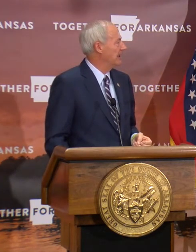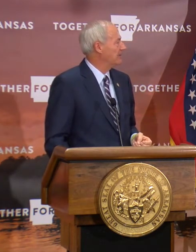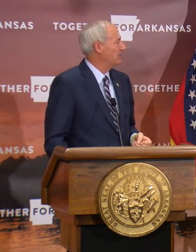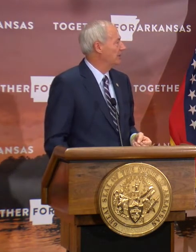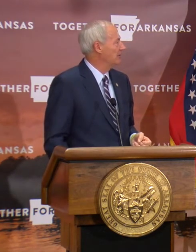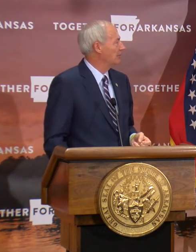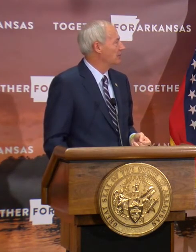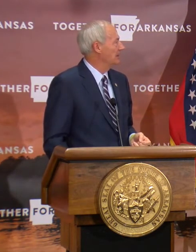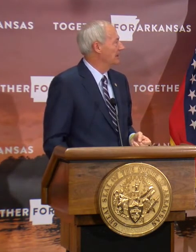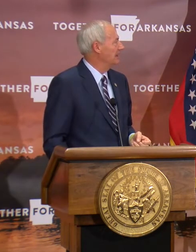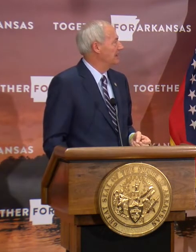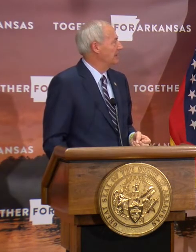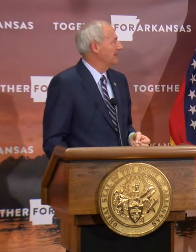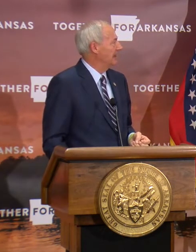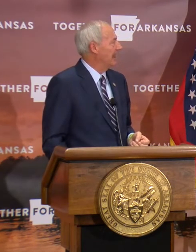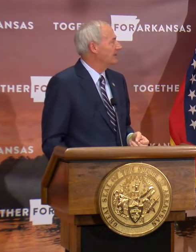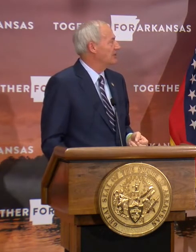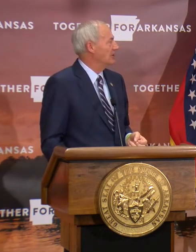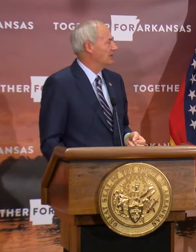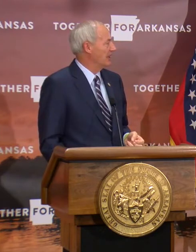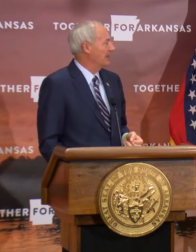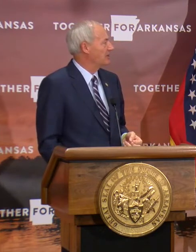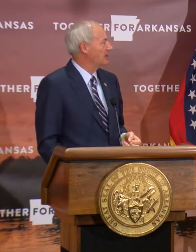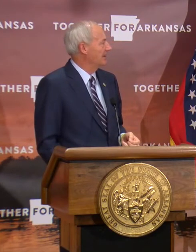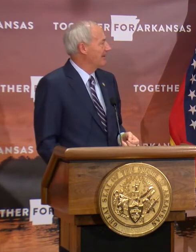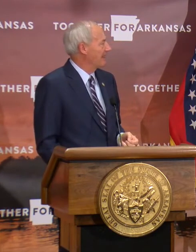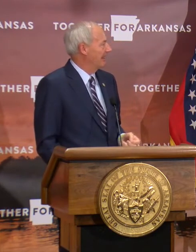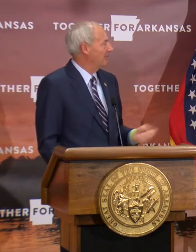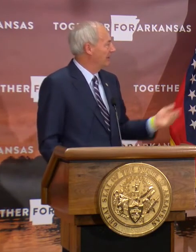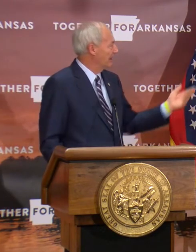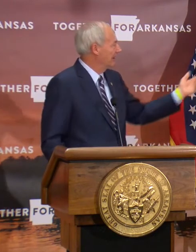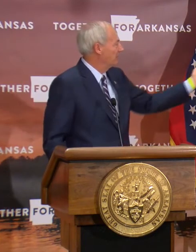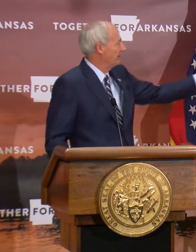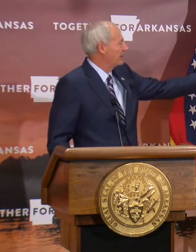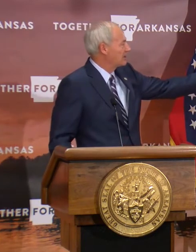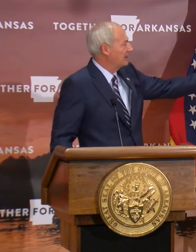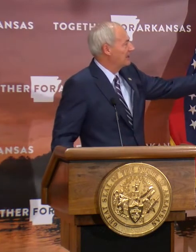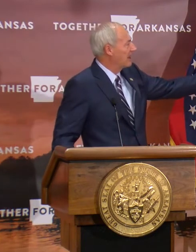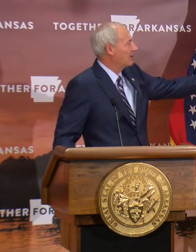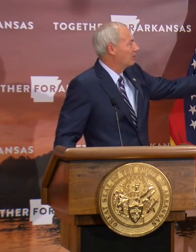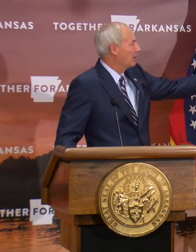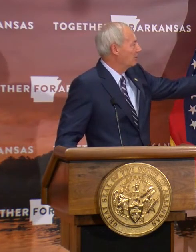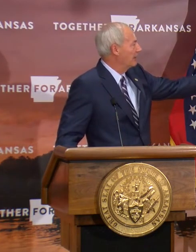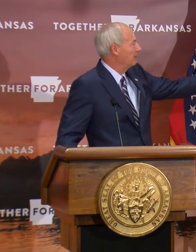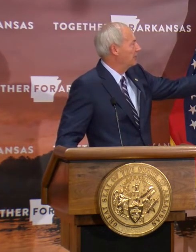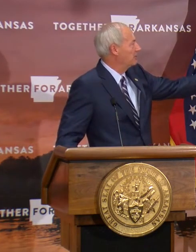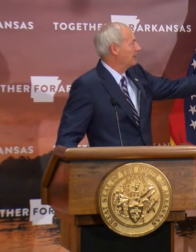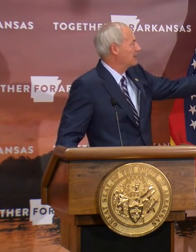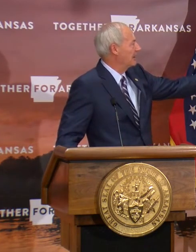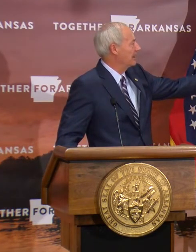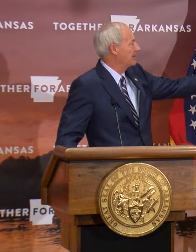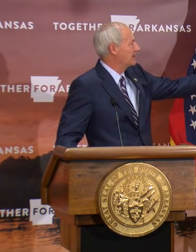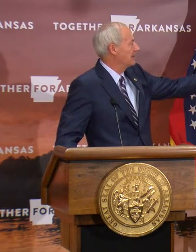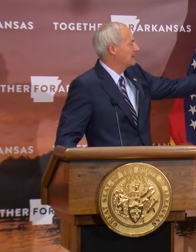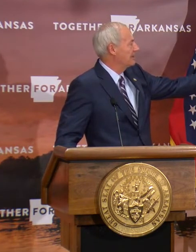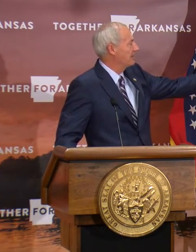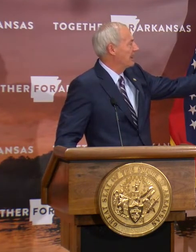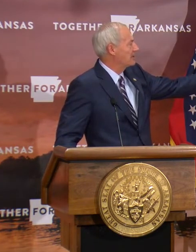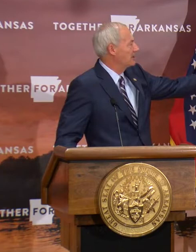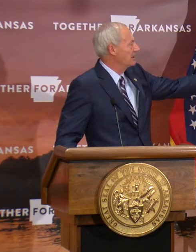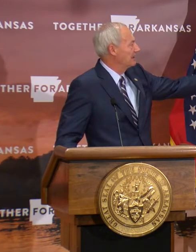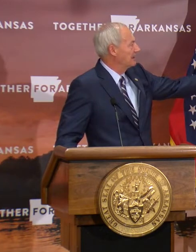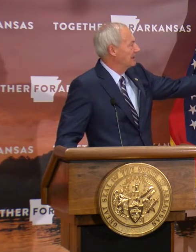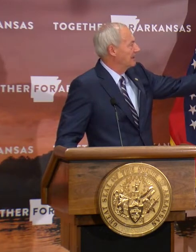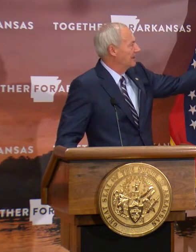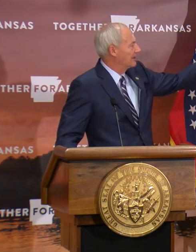the next one, you'll see the antigen test. And again, we've exceeded our goal already, which we'd set at 10